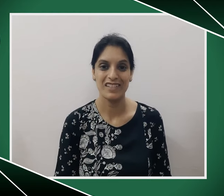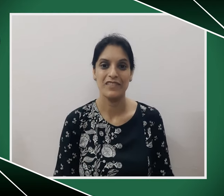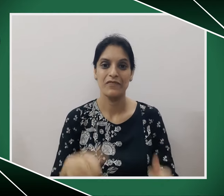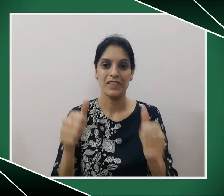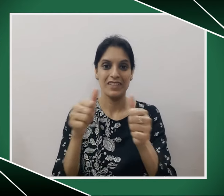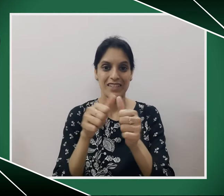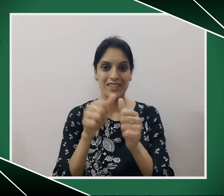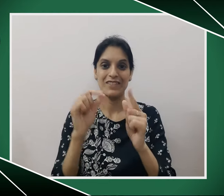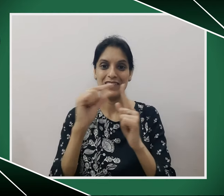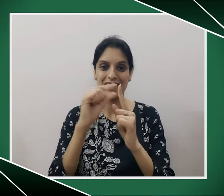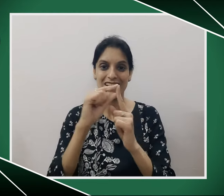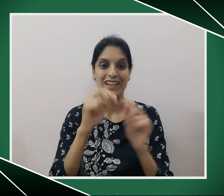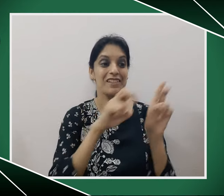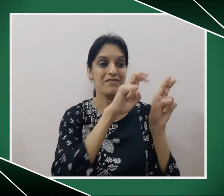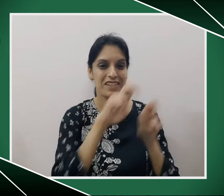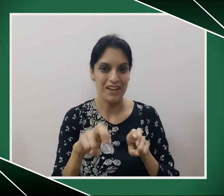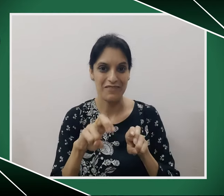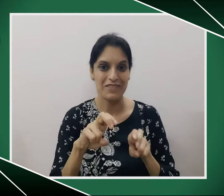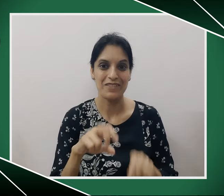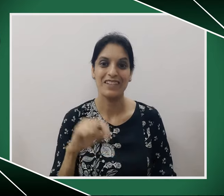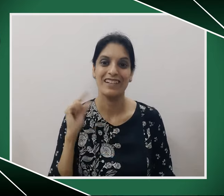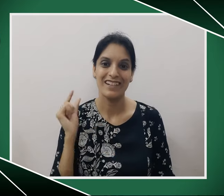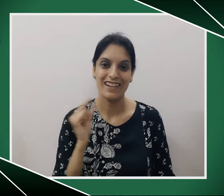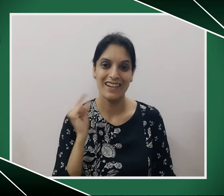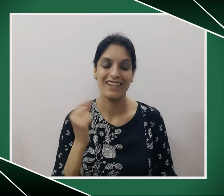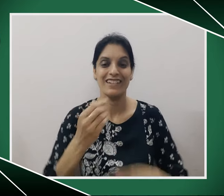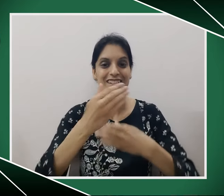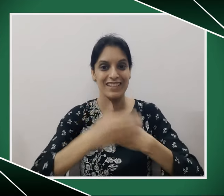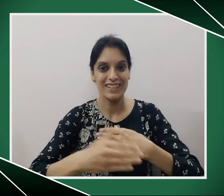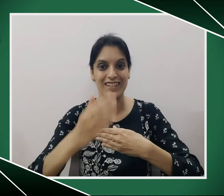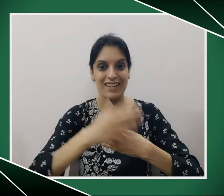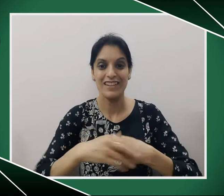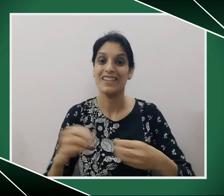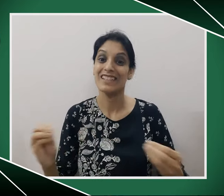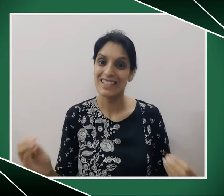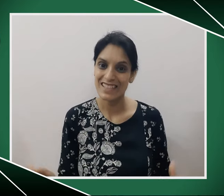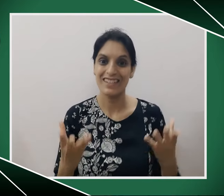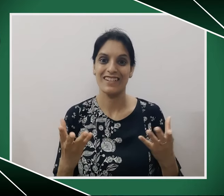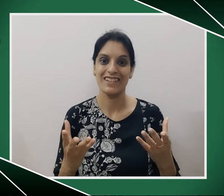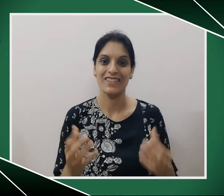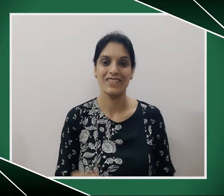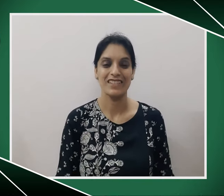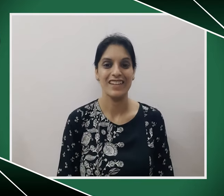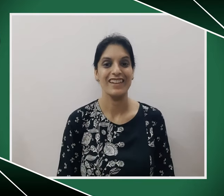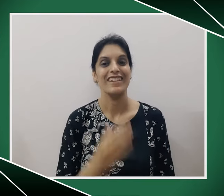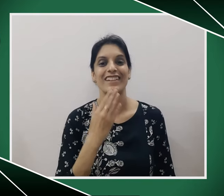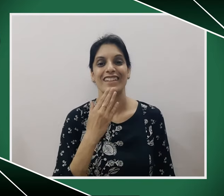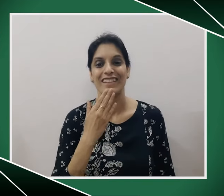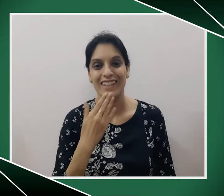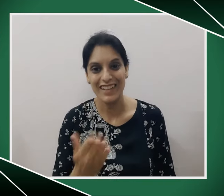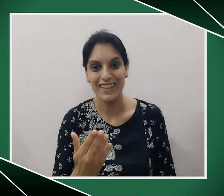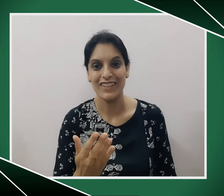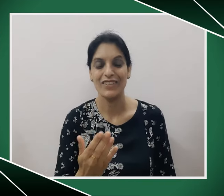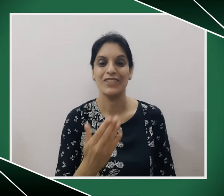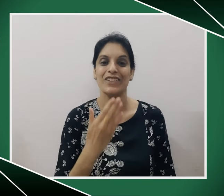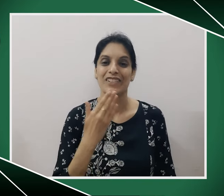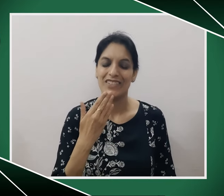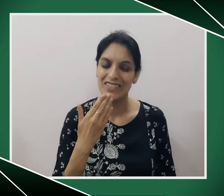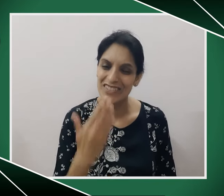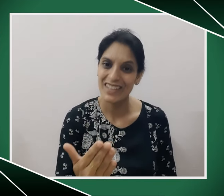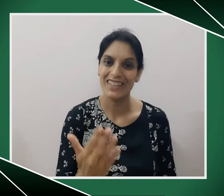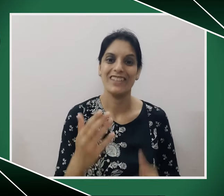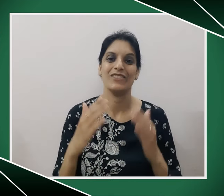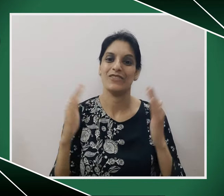job. Just download the app and start using it. Thank you.